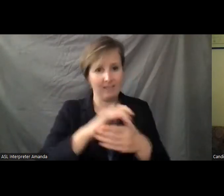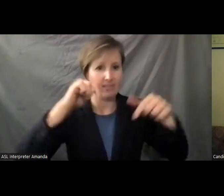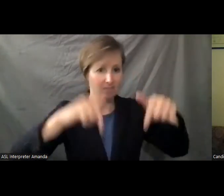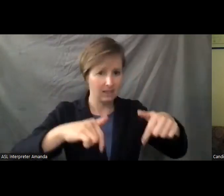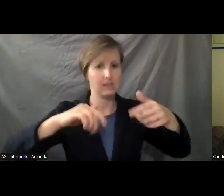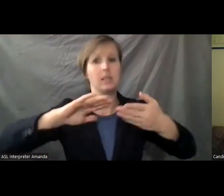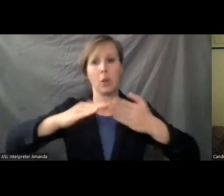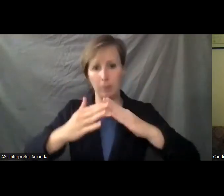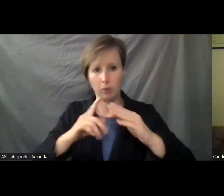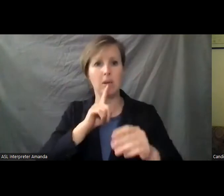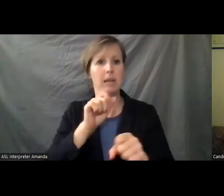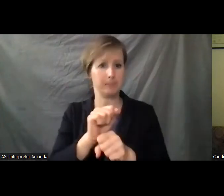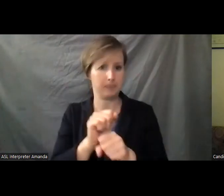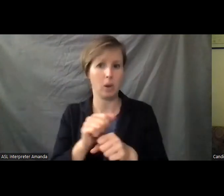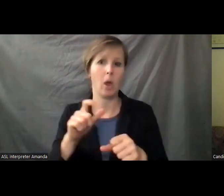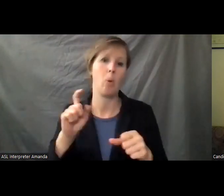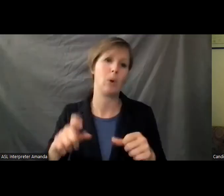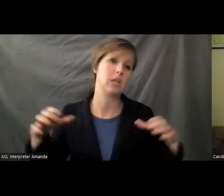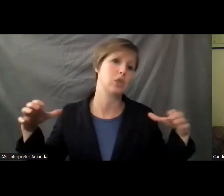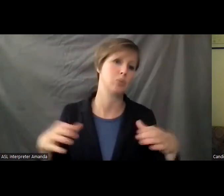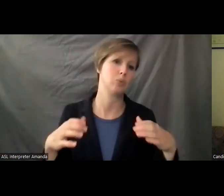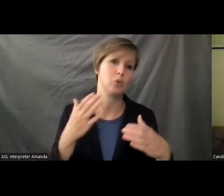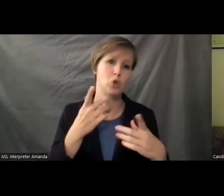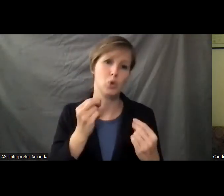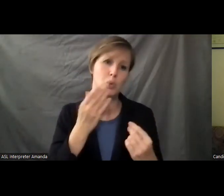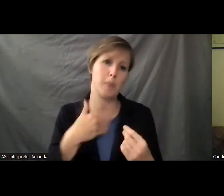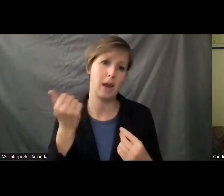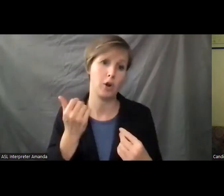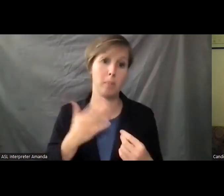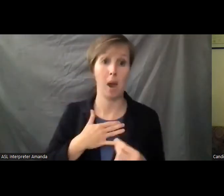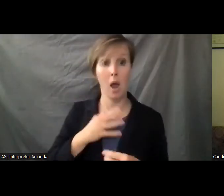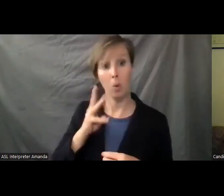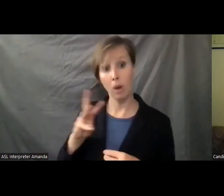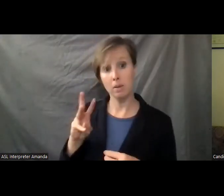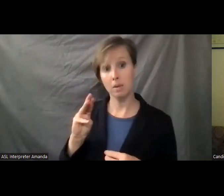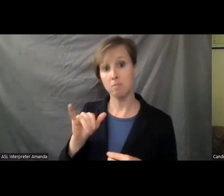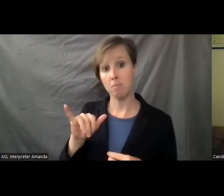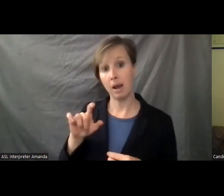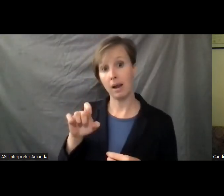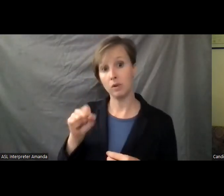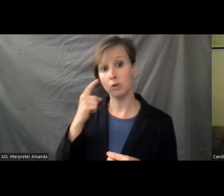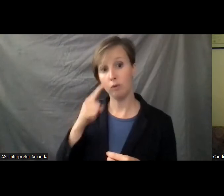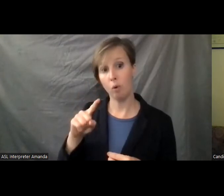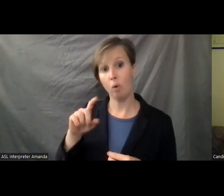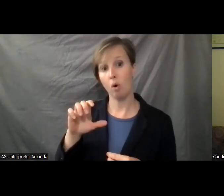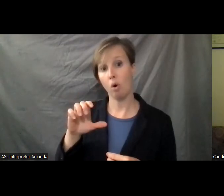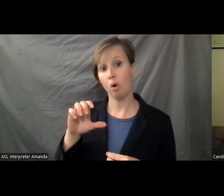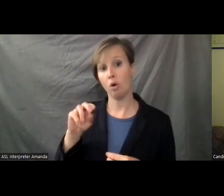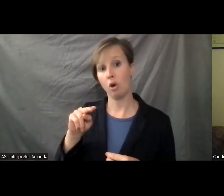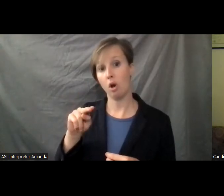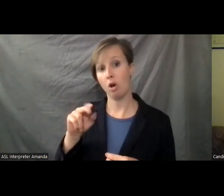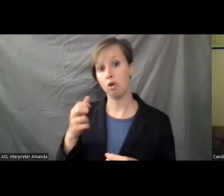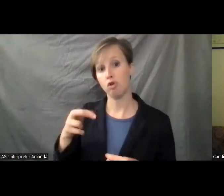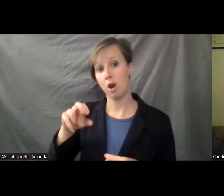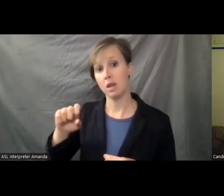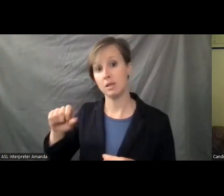community, we just have to do a much better job. Again, my website, milesforcongress.com, that's miles with a y for